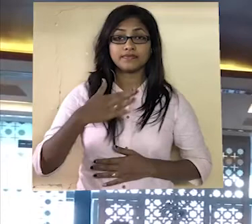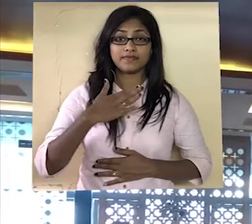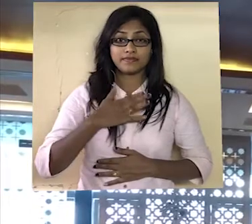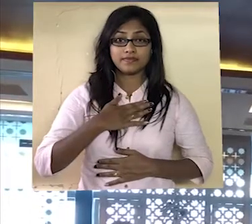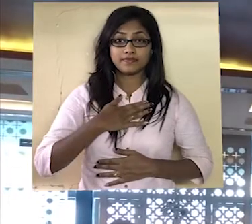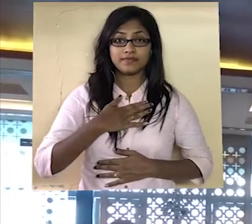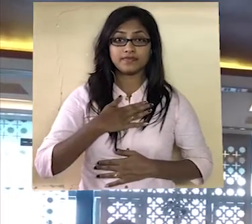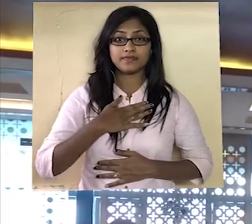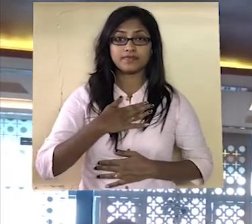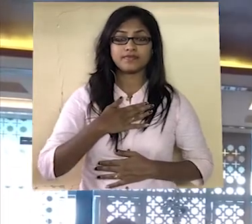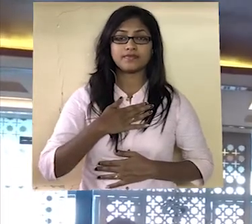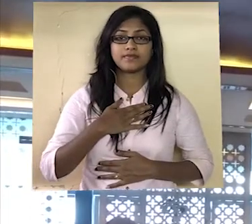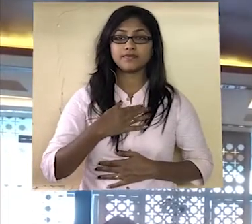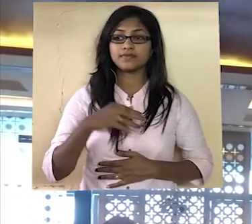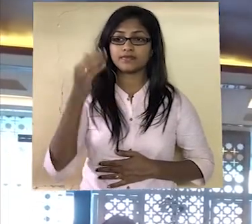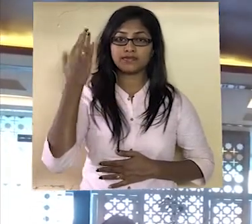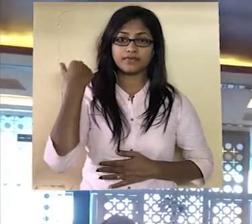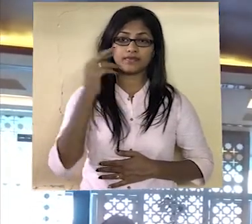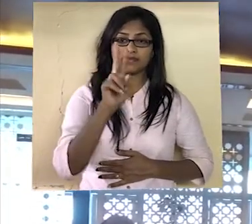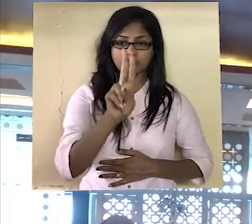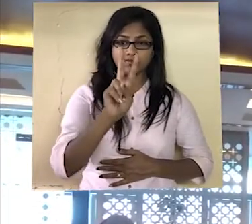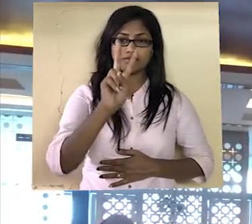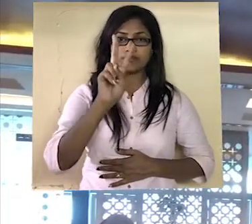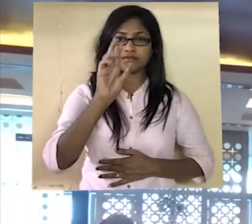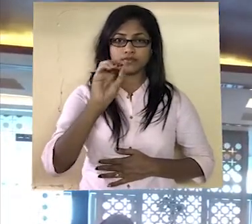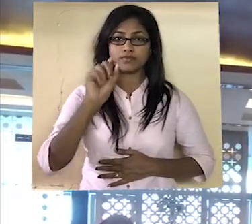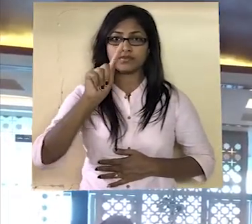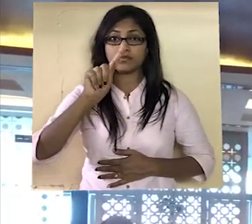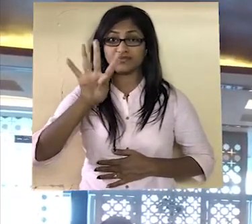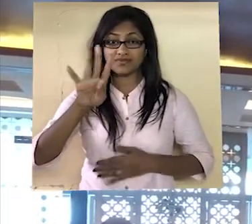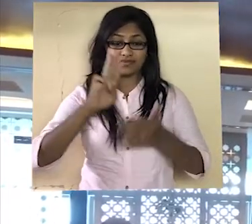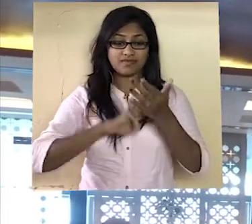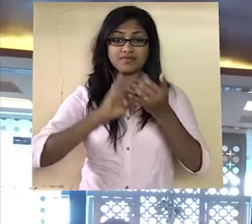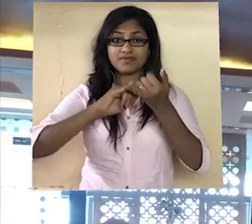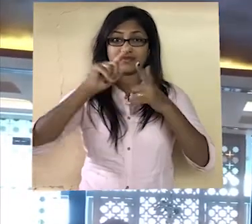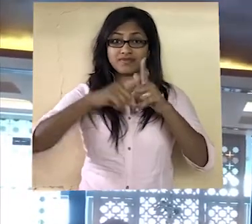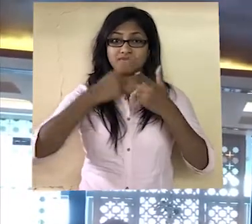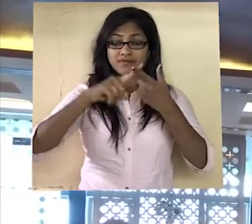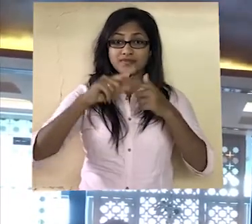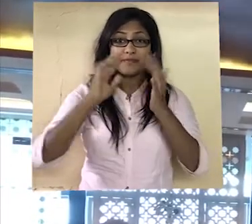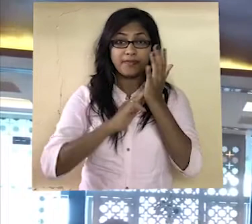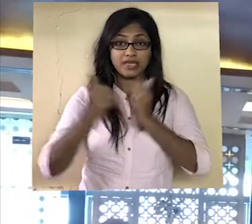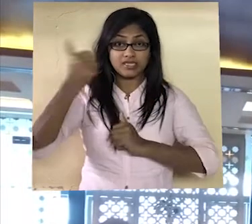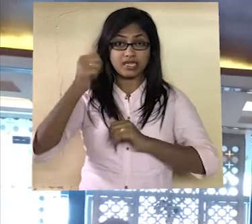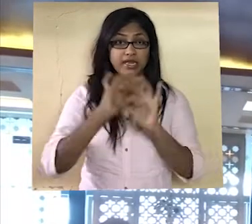In 2014, when I Samajik Niyar Adhikarita,